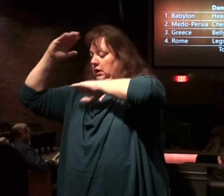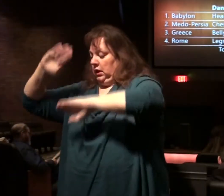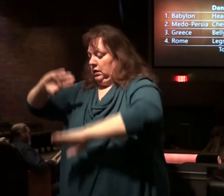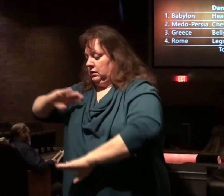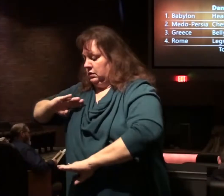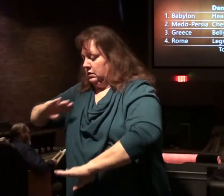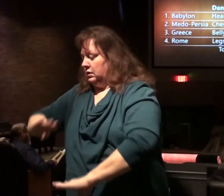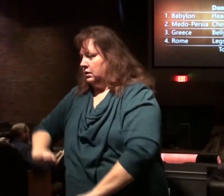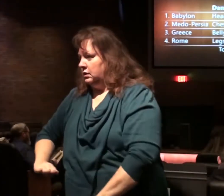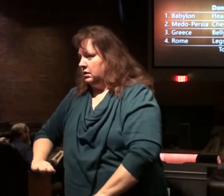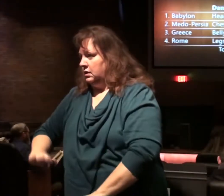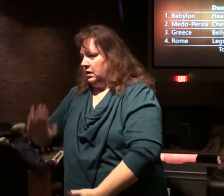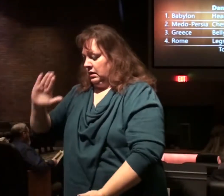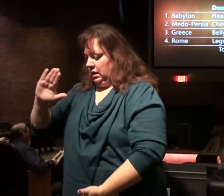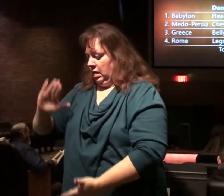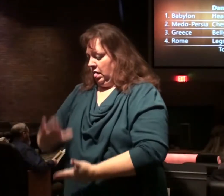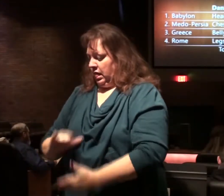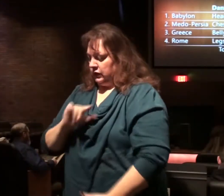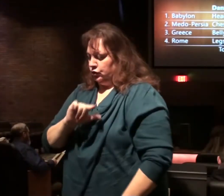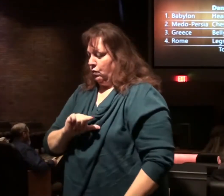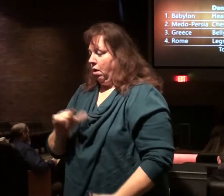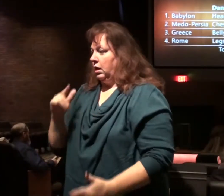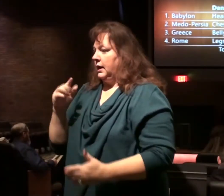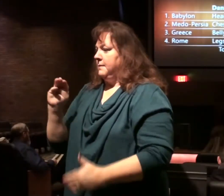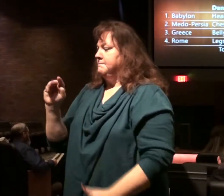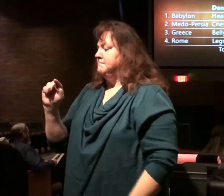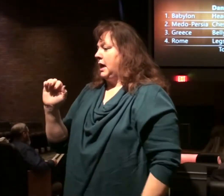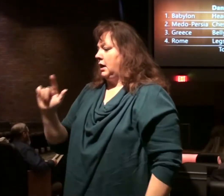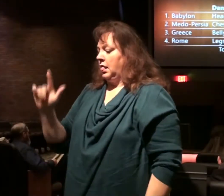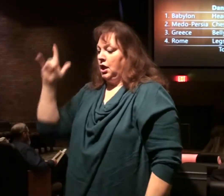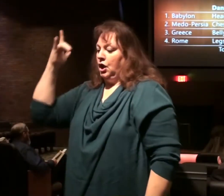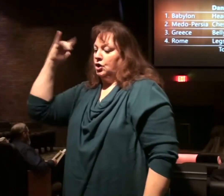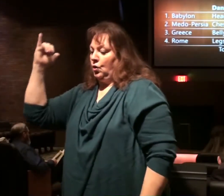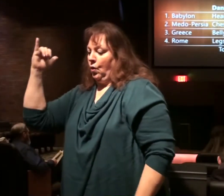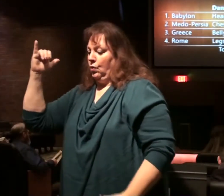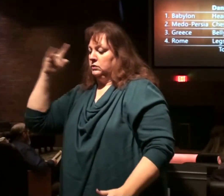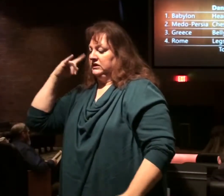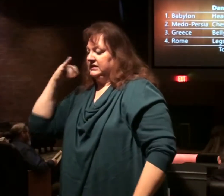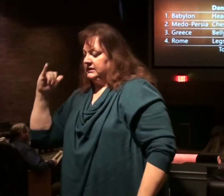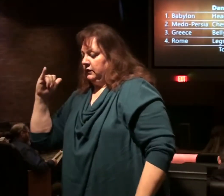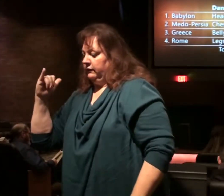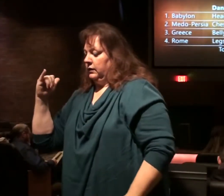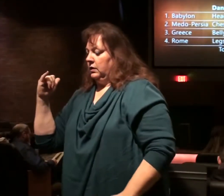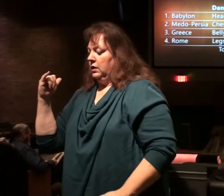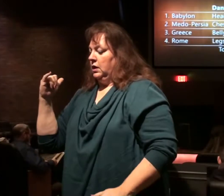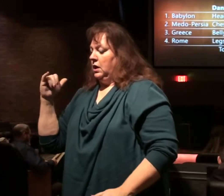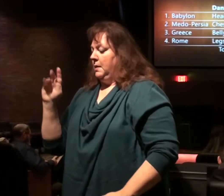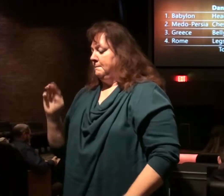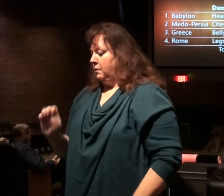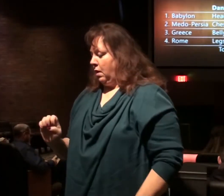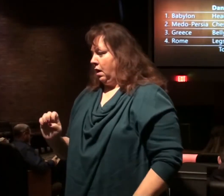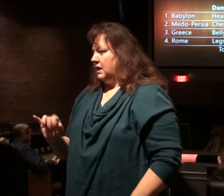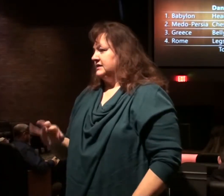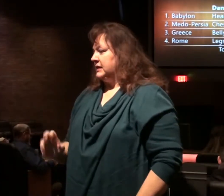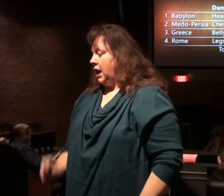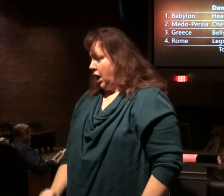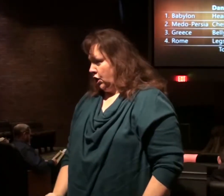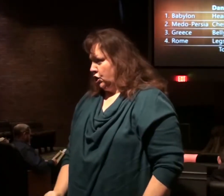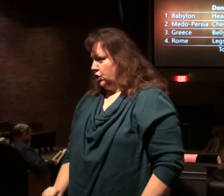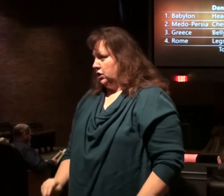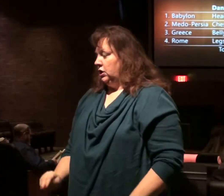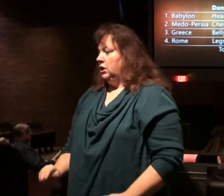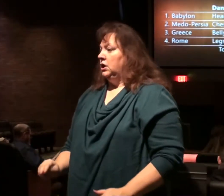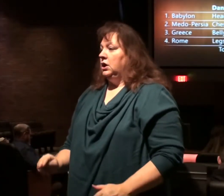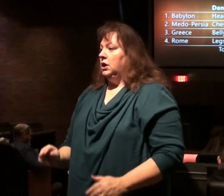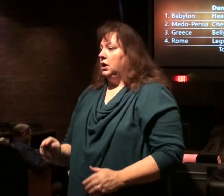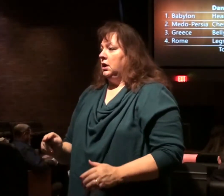The metals deteriorate in quality, but they increase in strength. In other words, you could have a